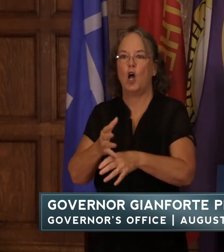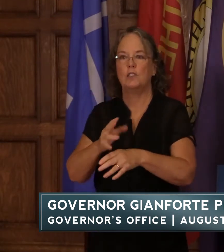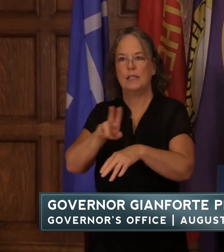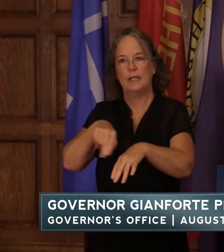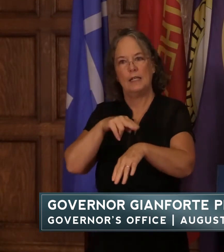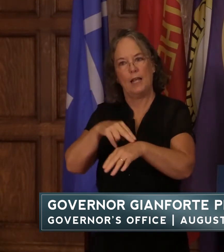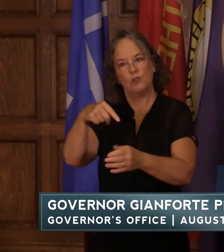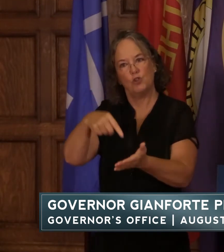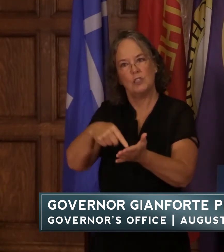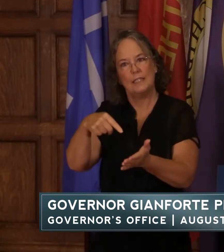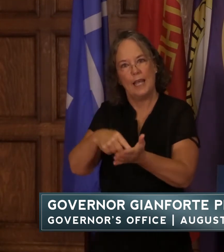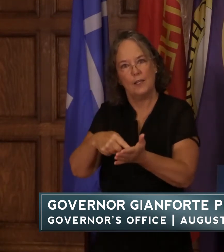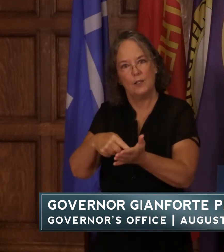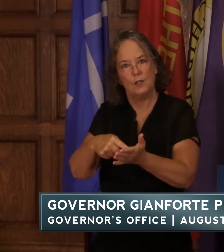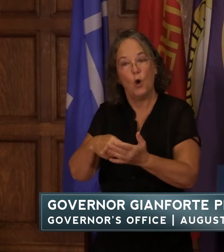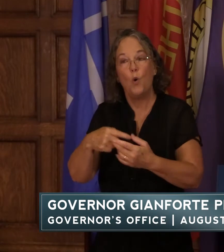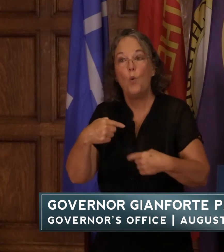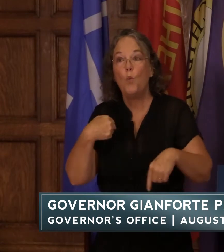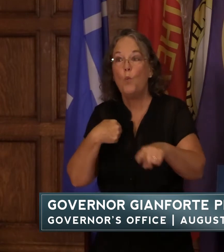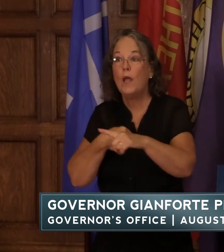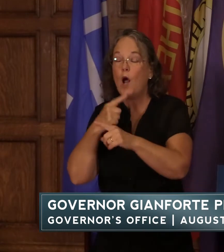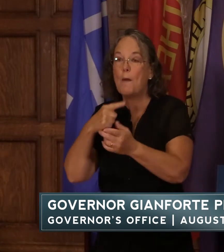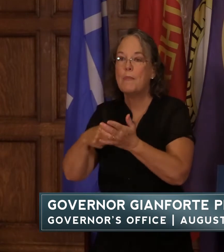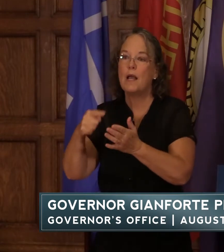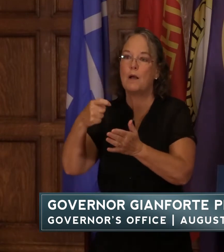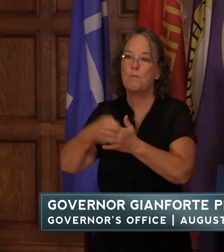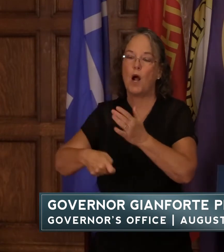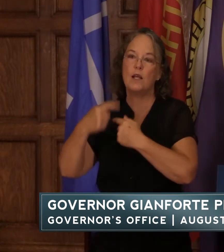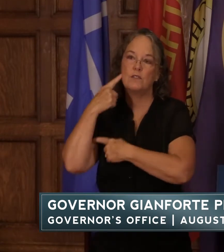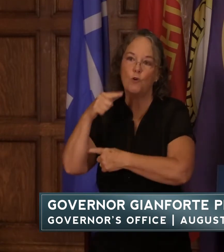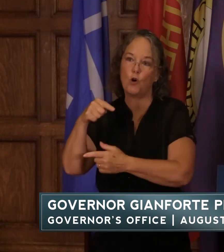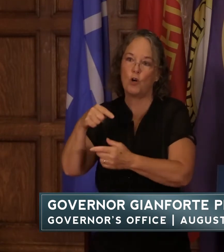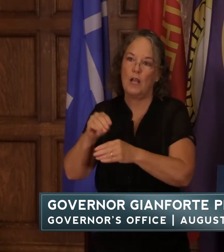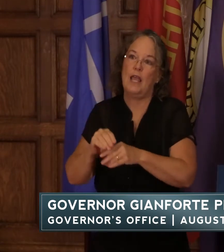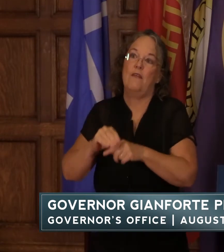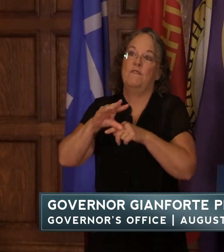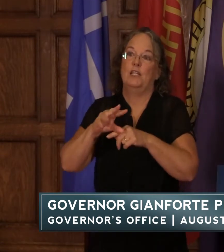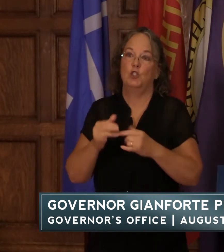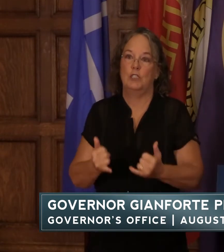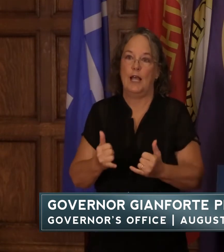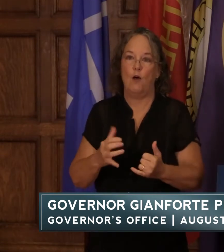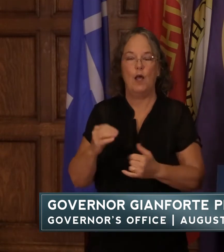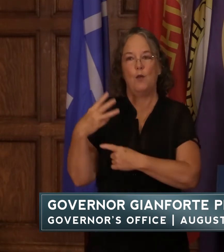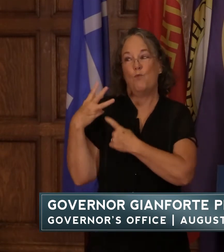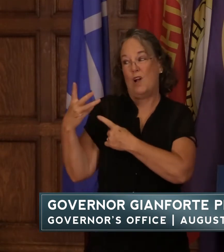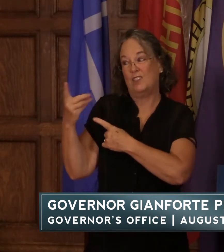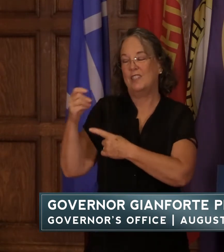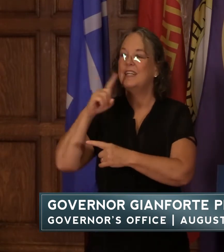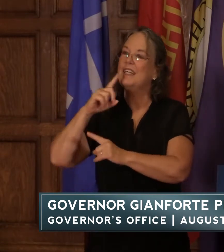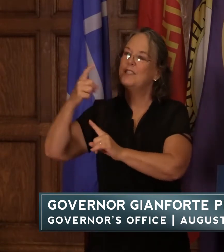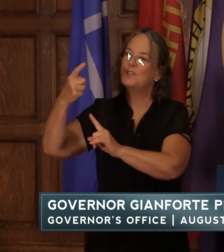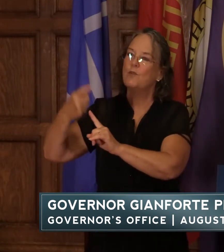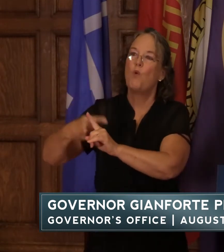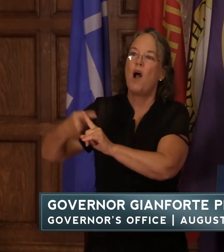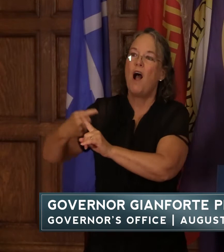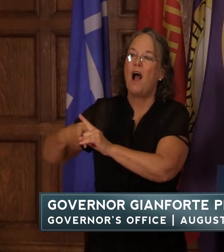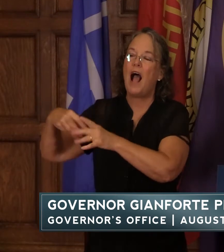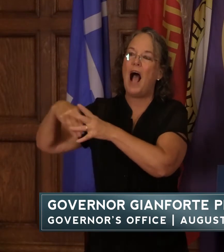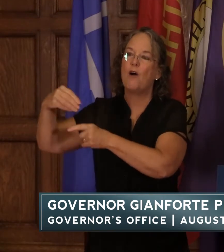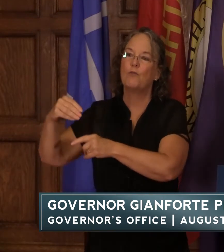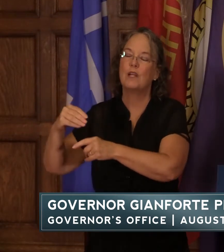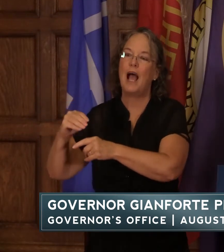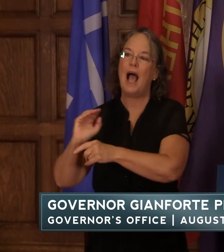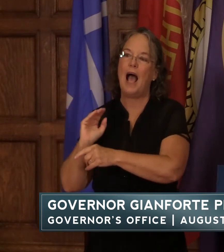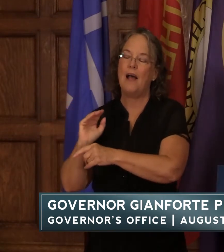we're paying the price for inflation now and washington is mortgaging the future of our kids and grandkids